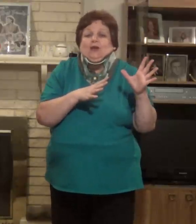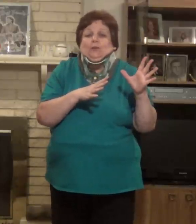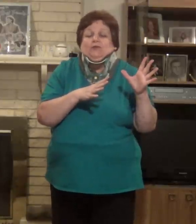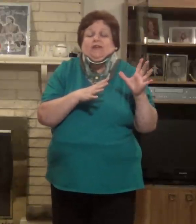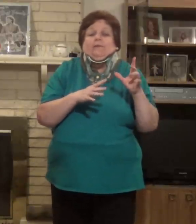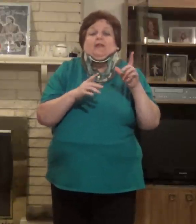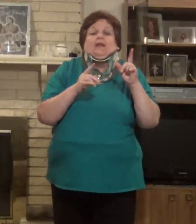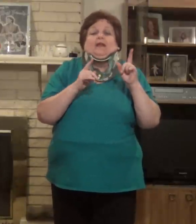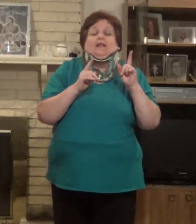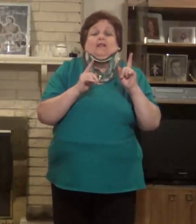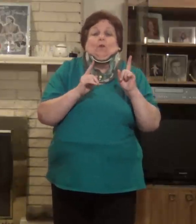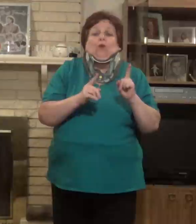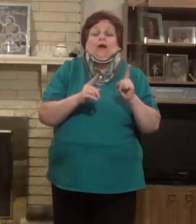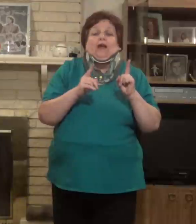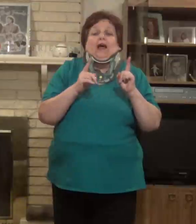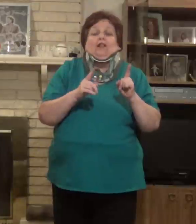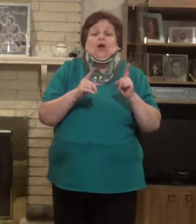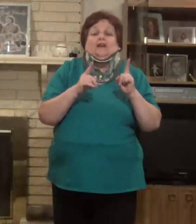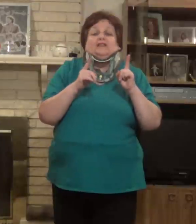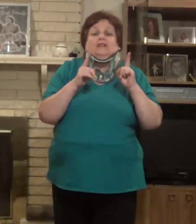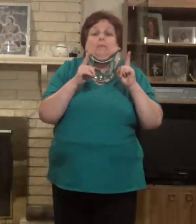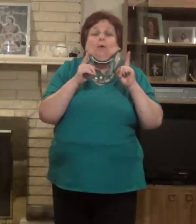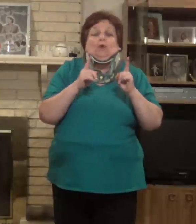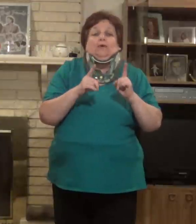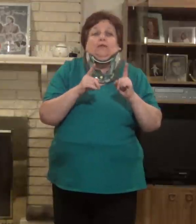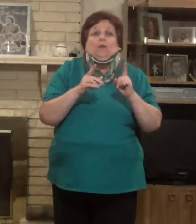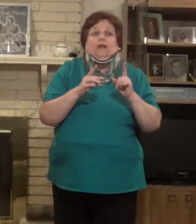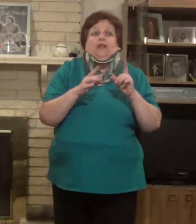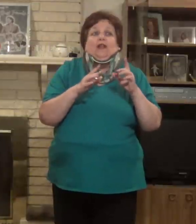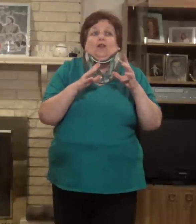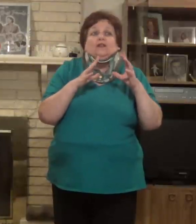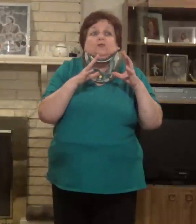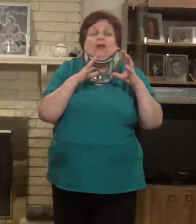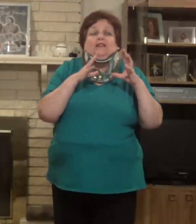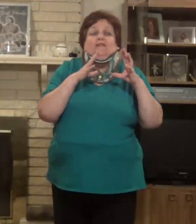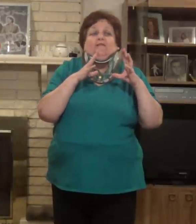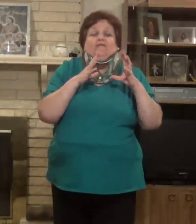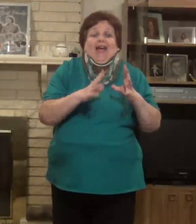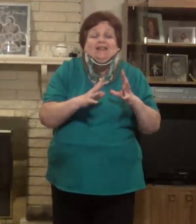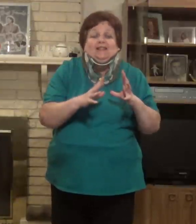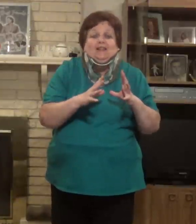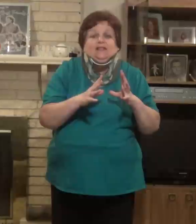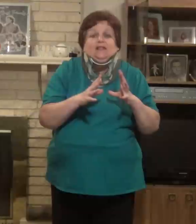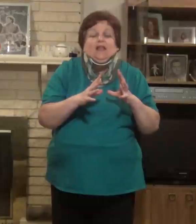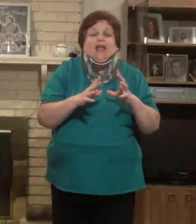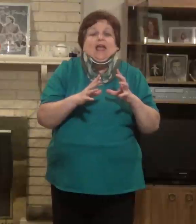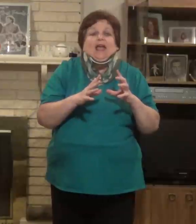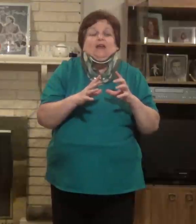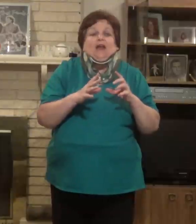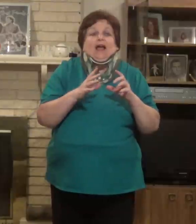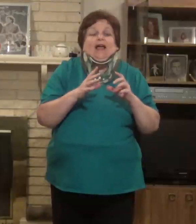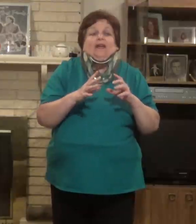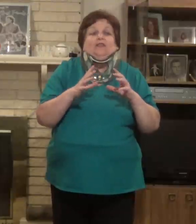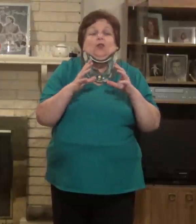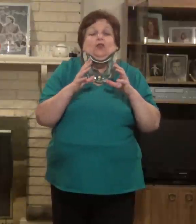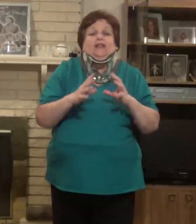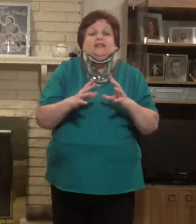100%. The one I lost, the one that I lost weight the fastest, and I had the least